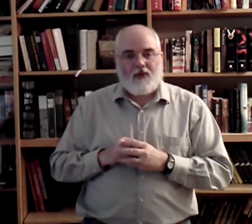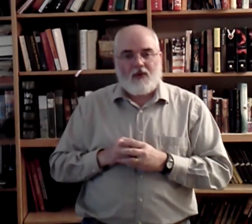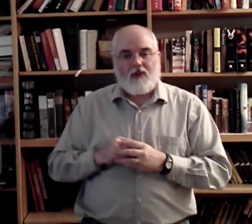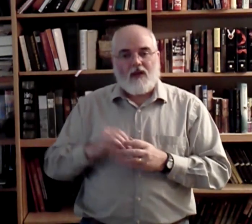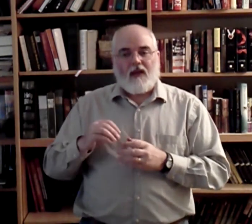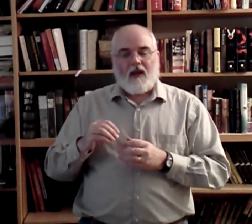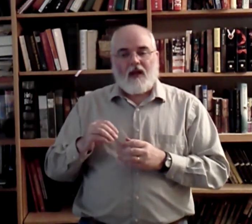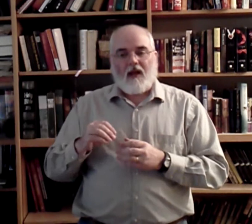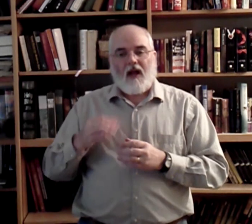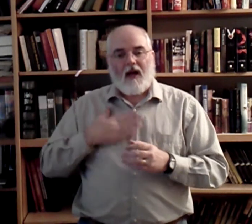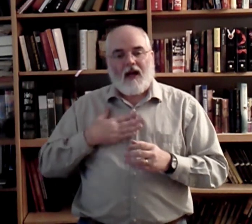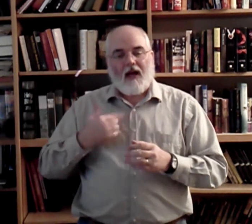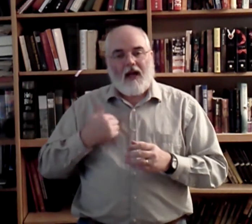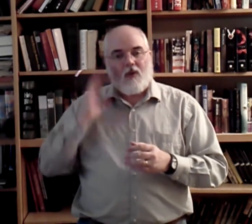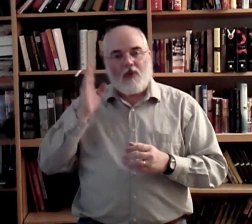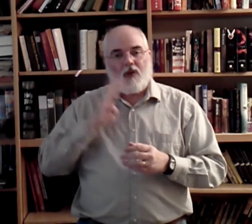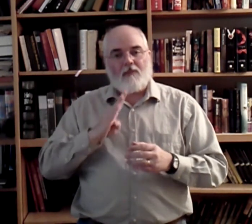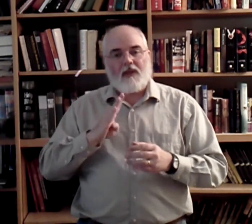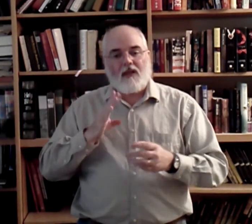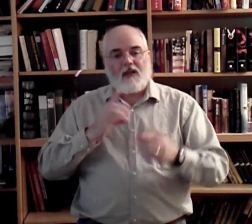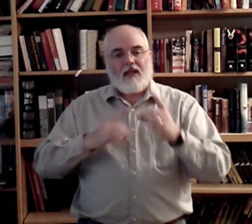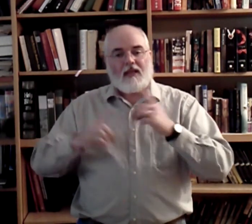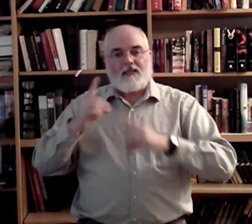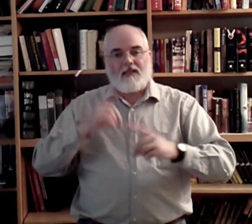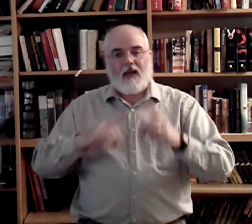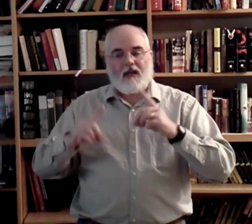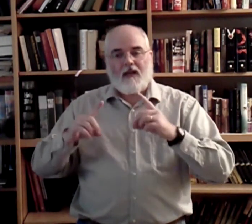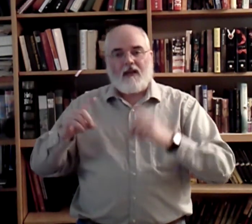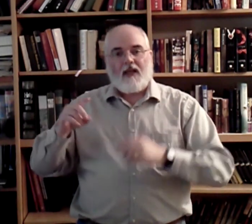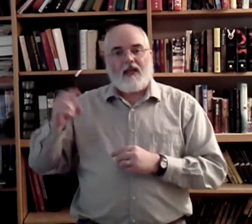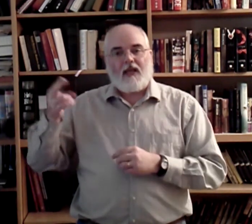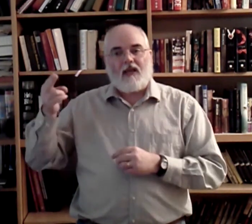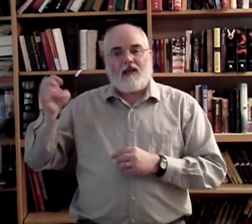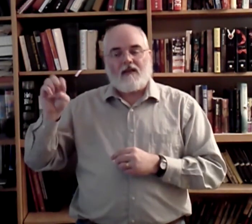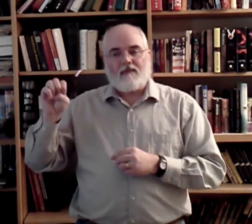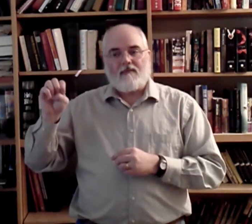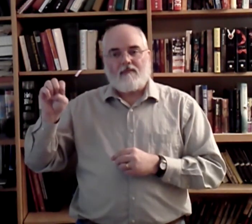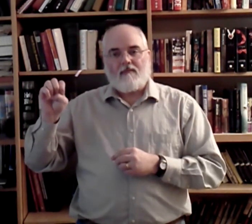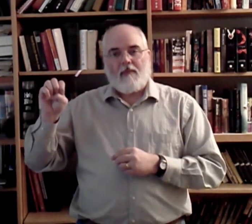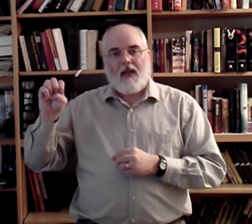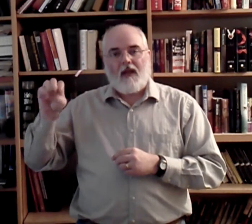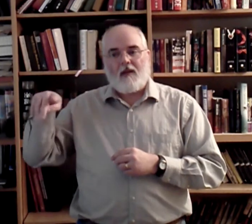do, I will be signing. He paid